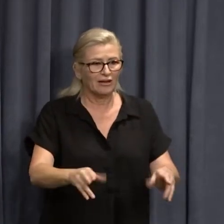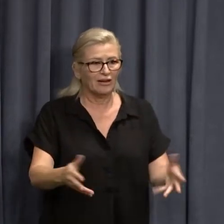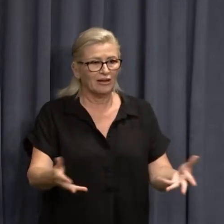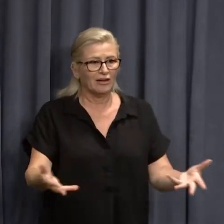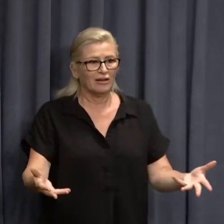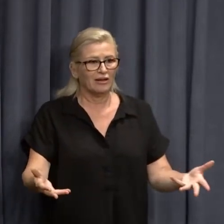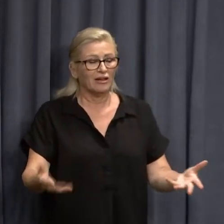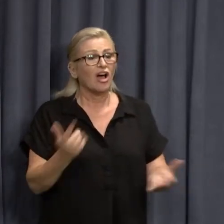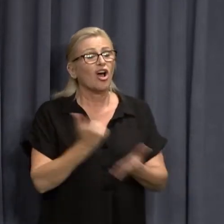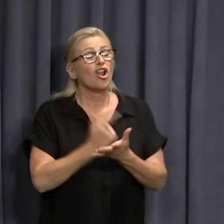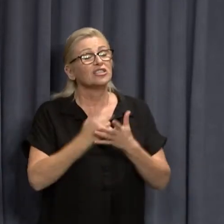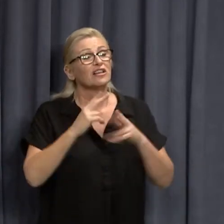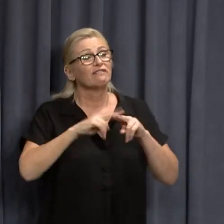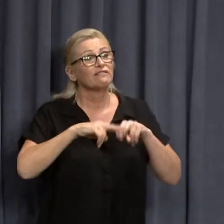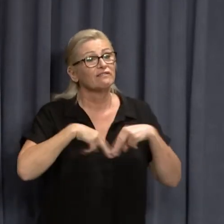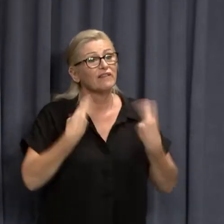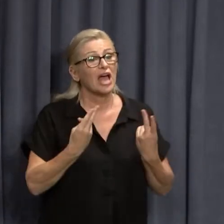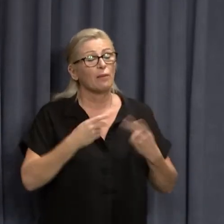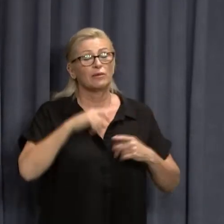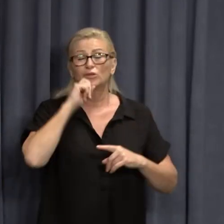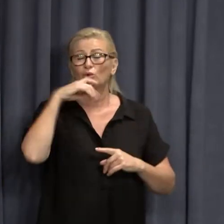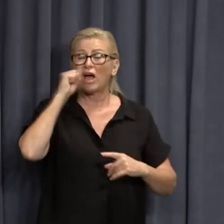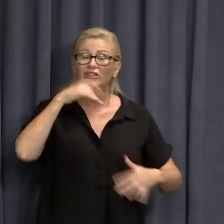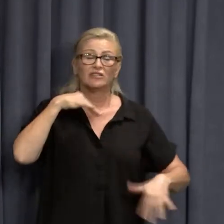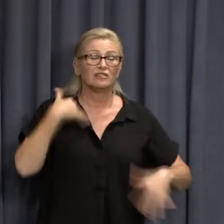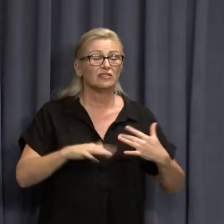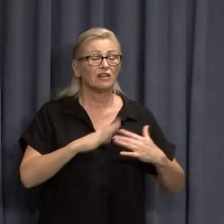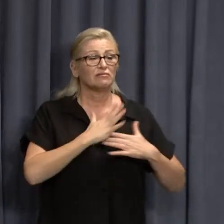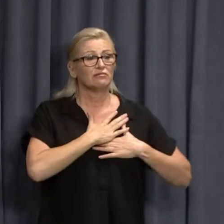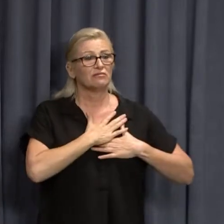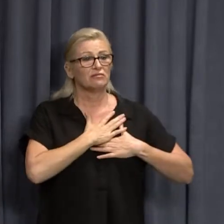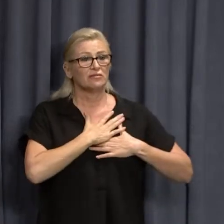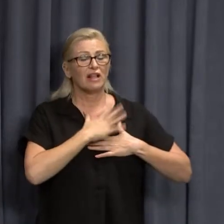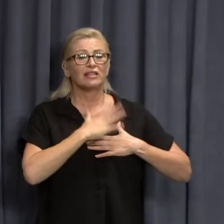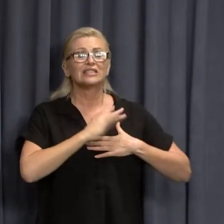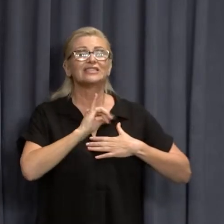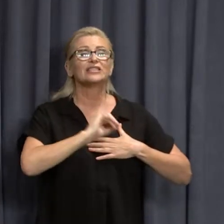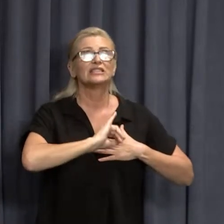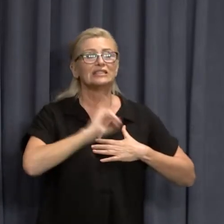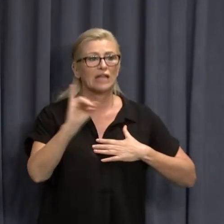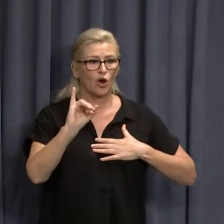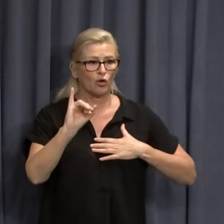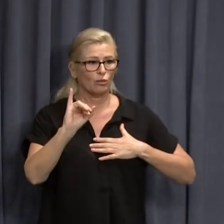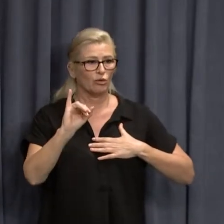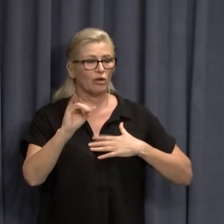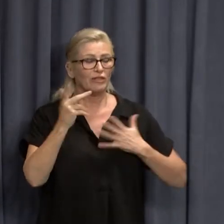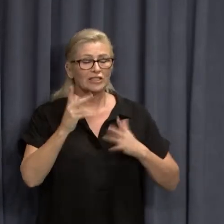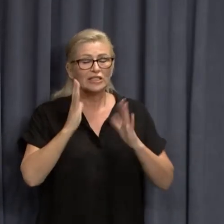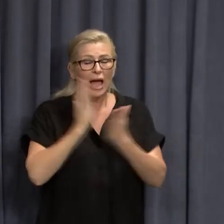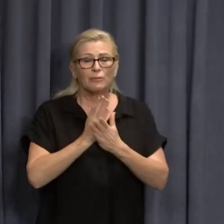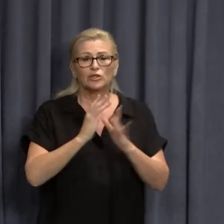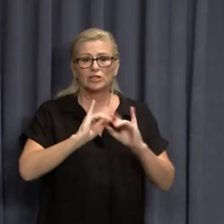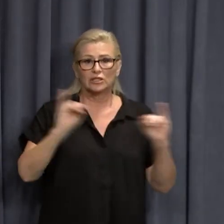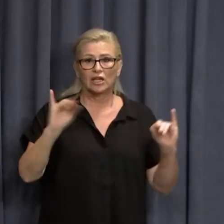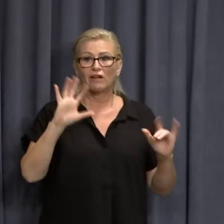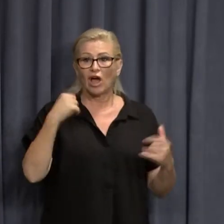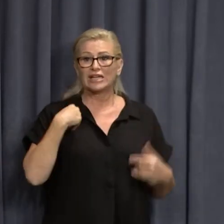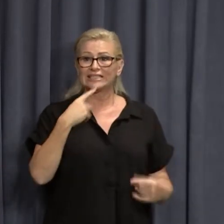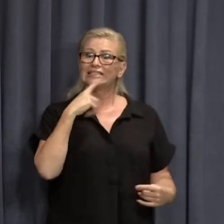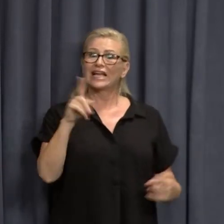a lot of families have been impacted there. And it's a tragedy. It's a human tragedy. Now, as I may have said last night,